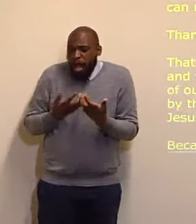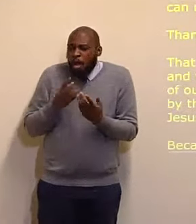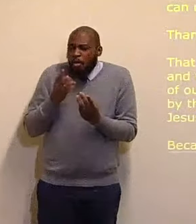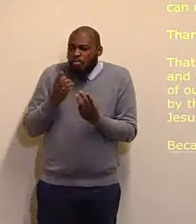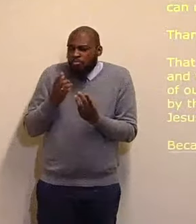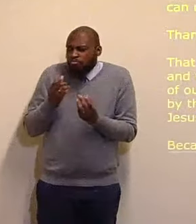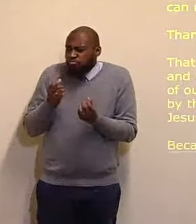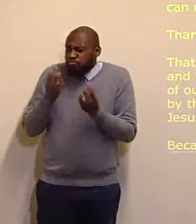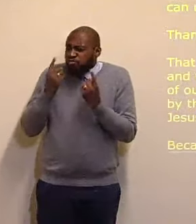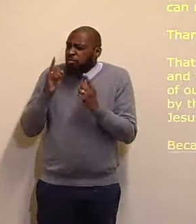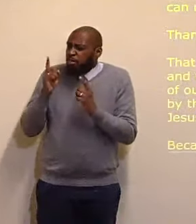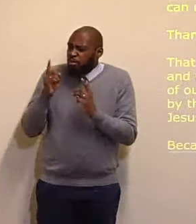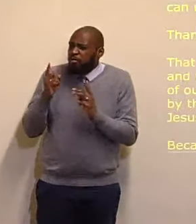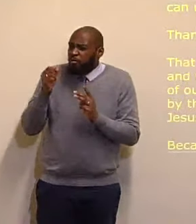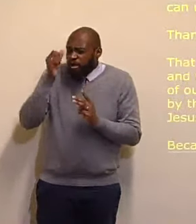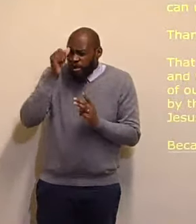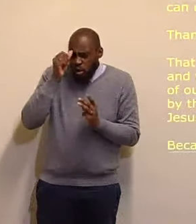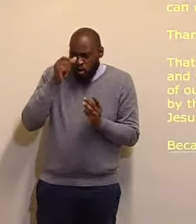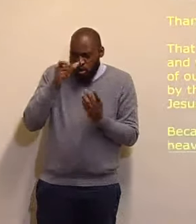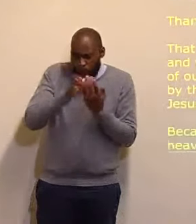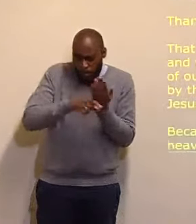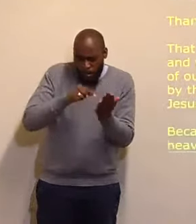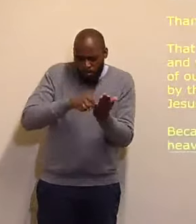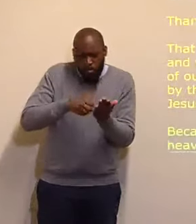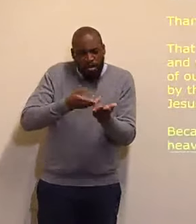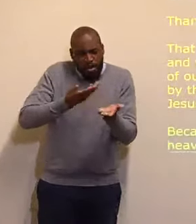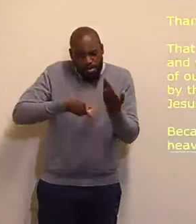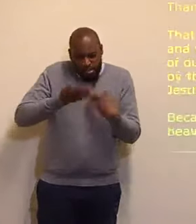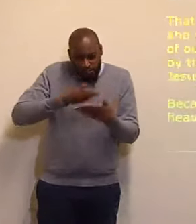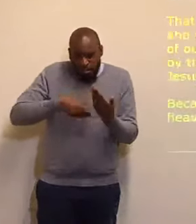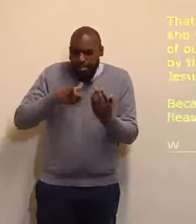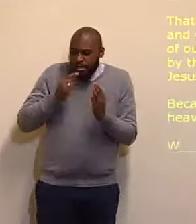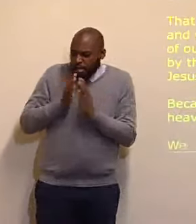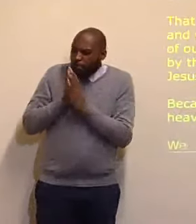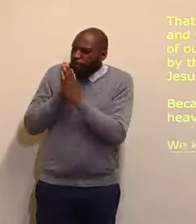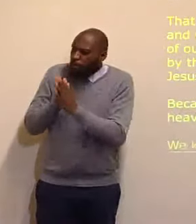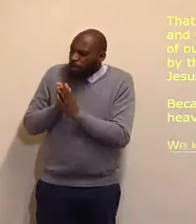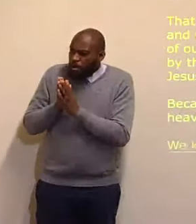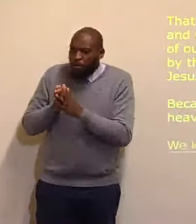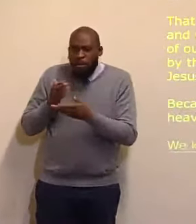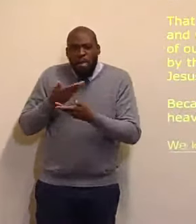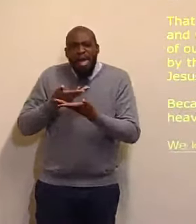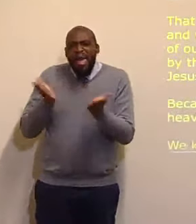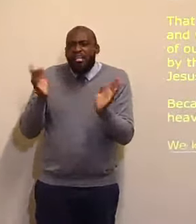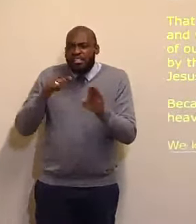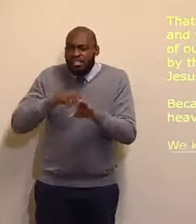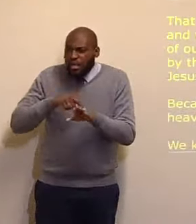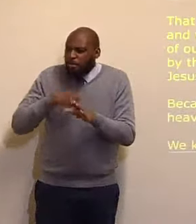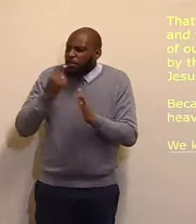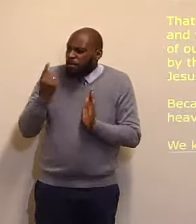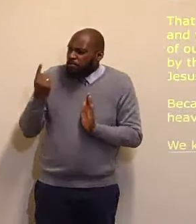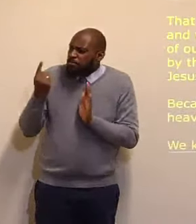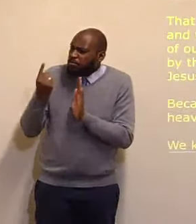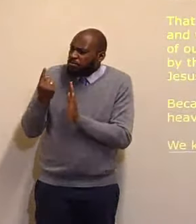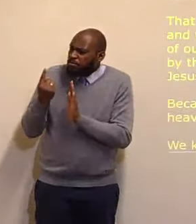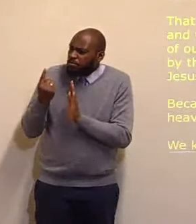from thy word, that we can come to thee at any time, and especially on this occasion,